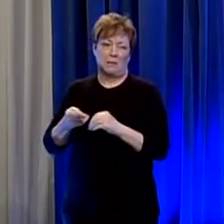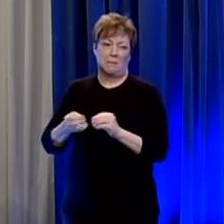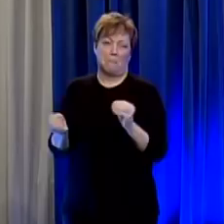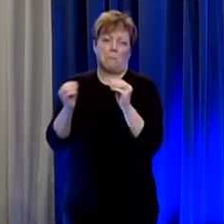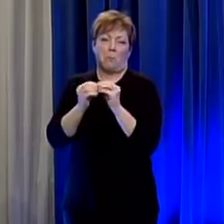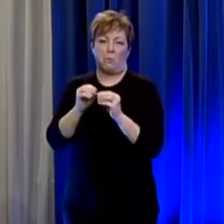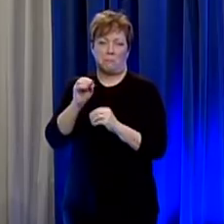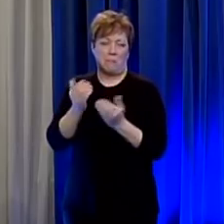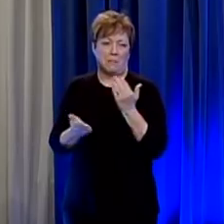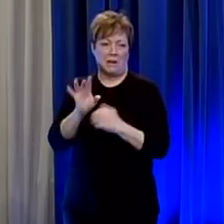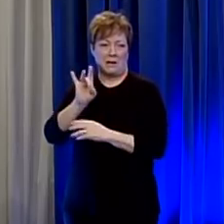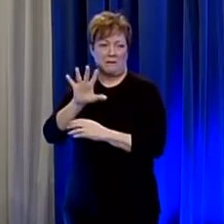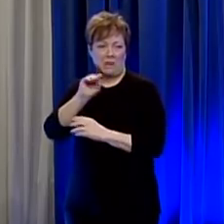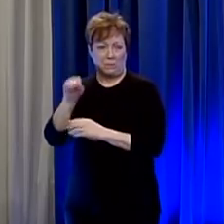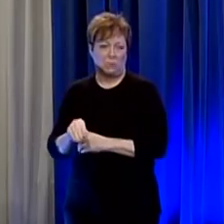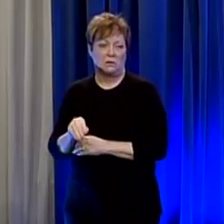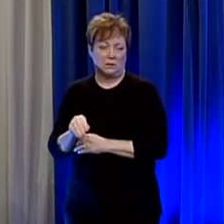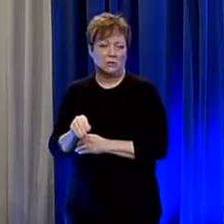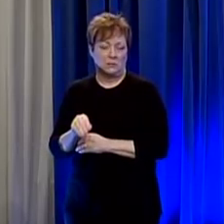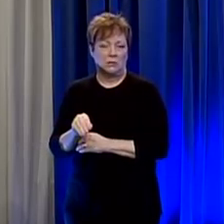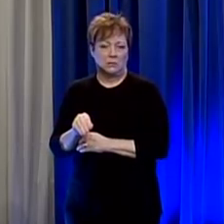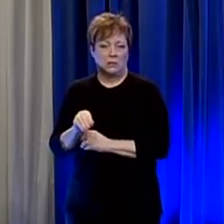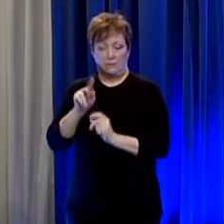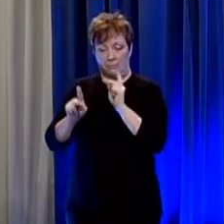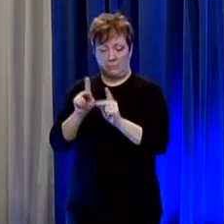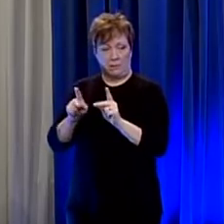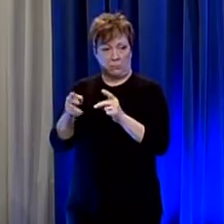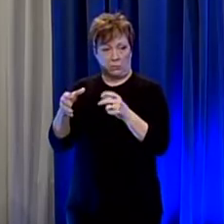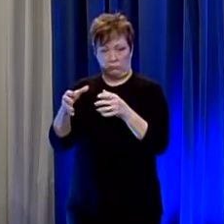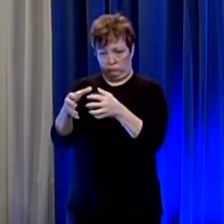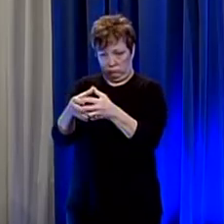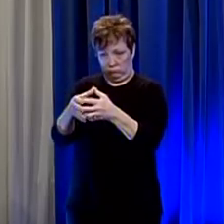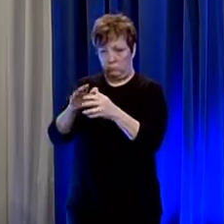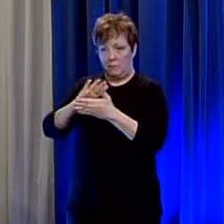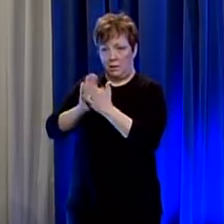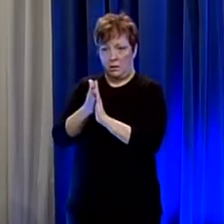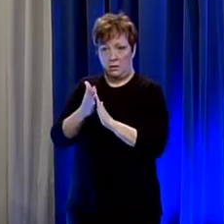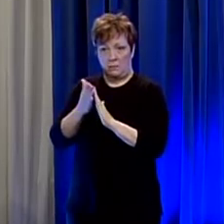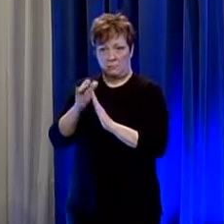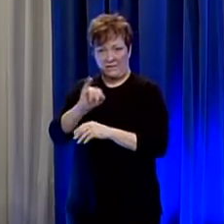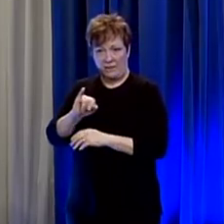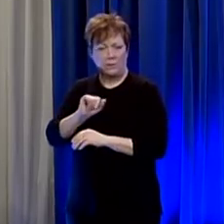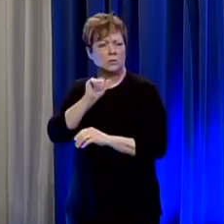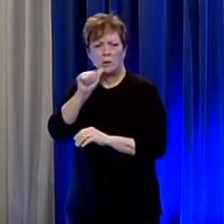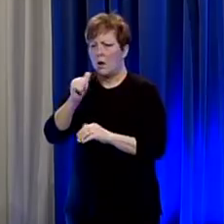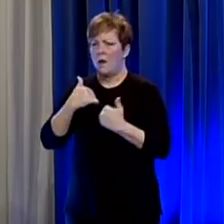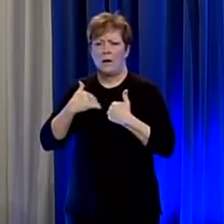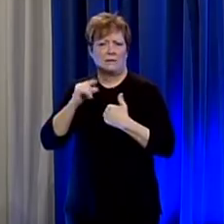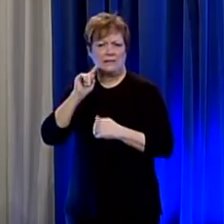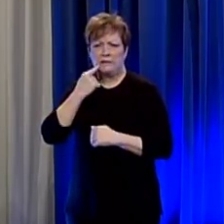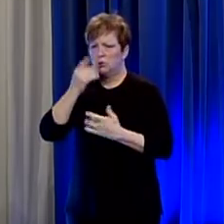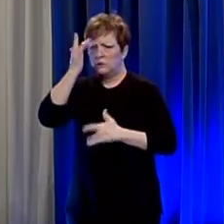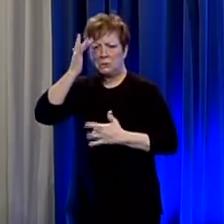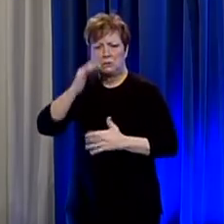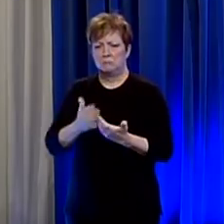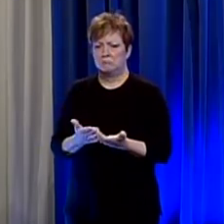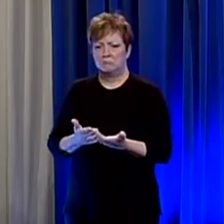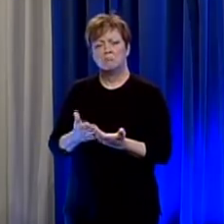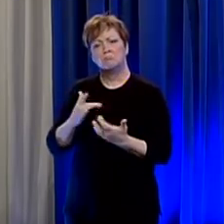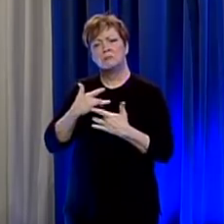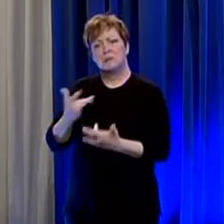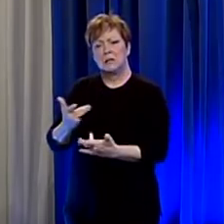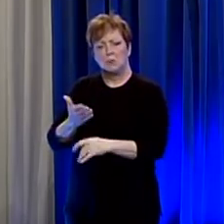85 percent in some in some cases of people who get infected do not have serious illness and they tend to recover within a few days